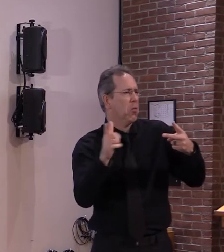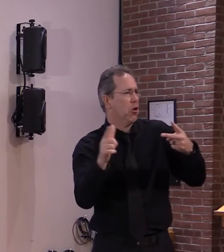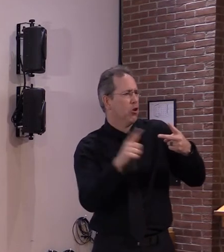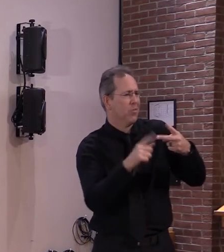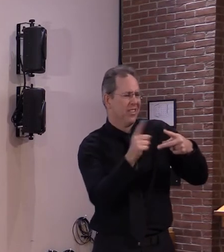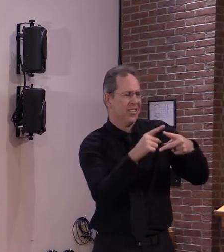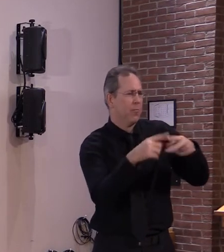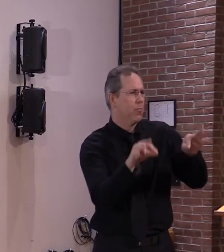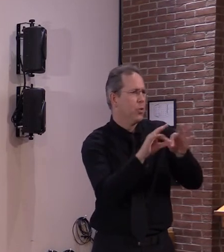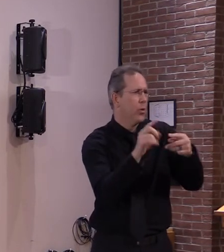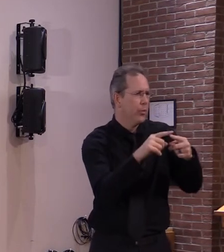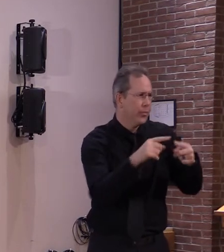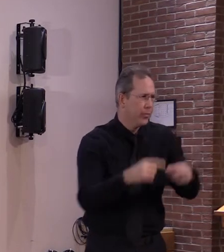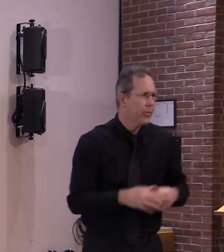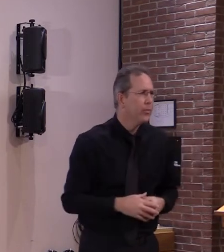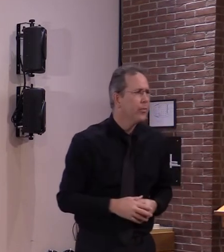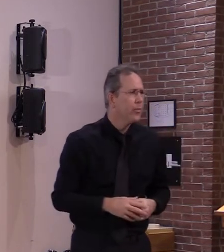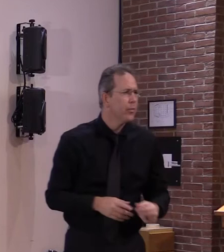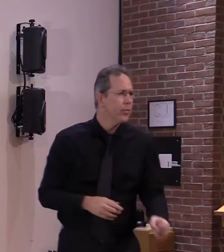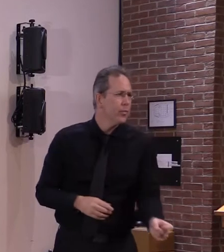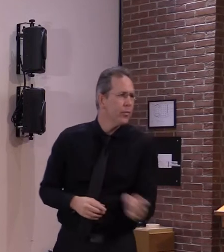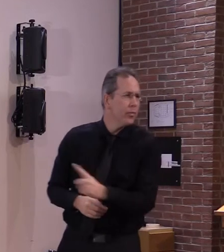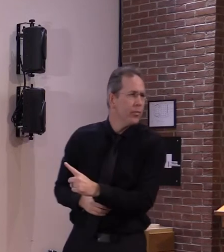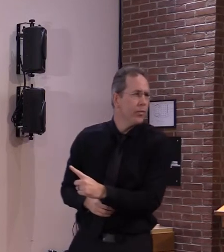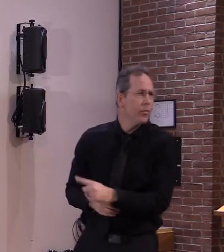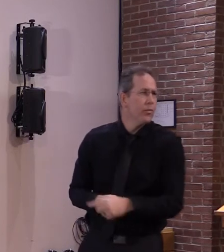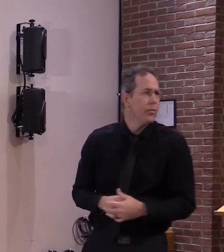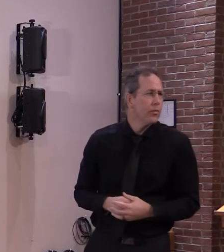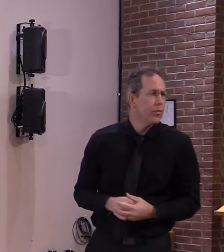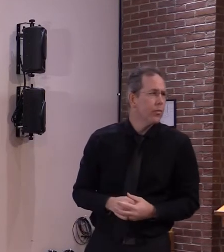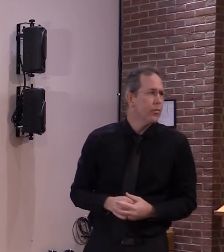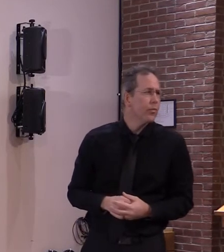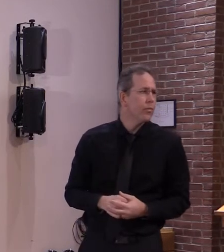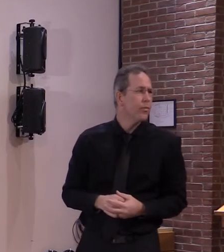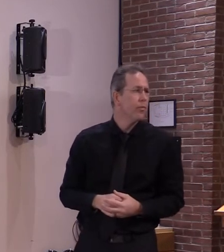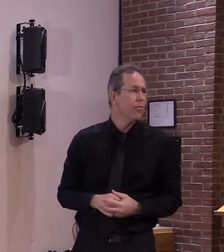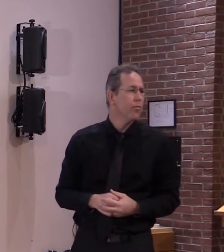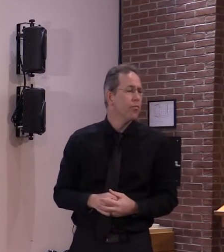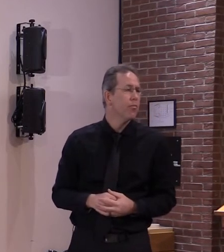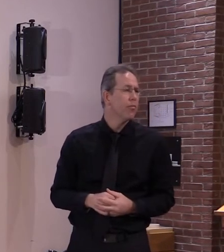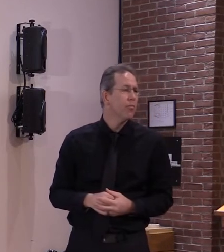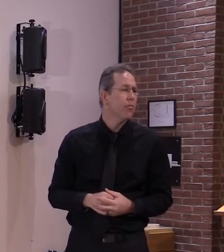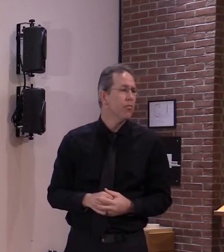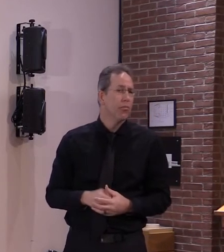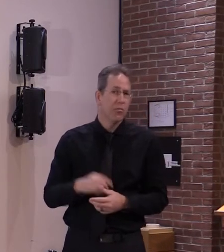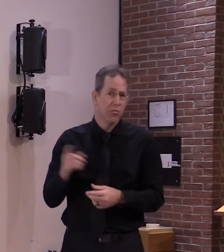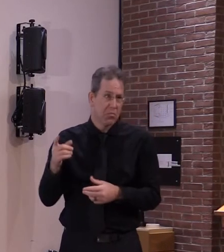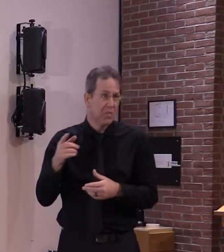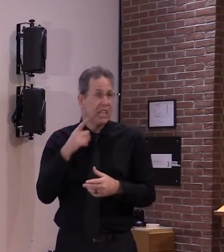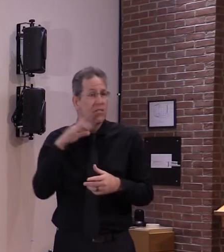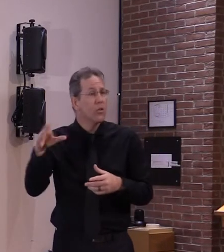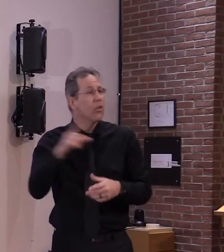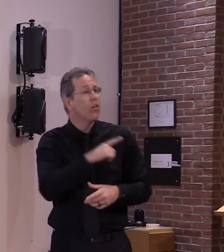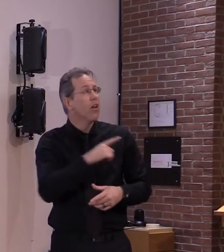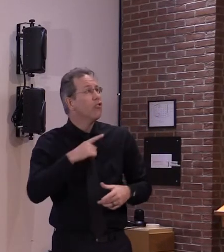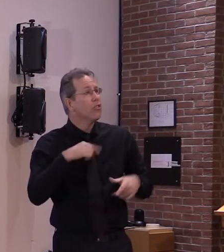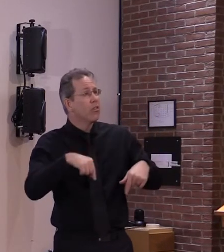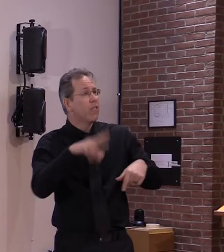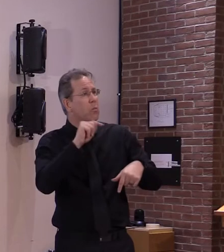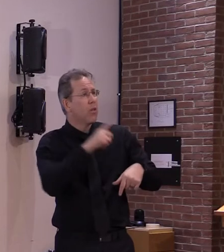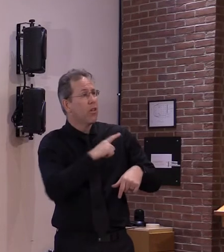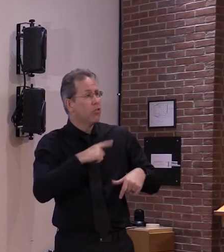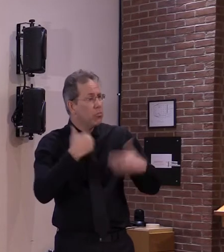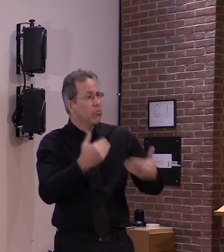that'd be another way to sort of adjust it it would be um because as i've said again previous uh in previous press